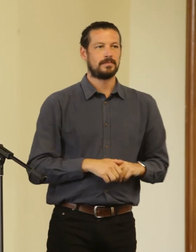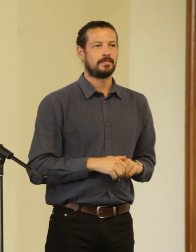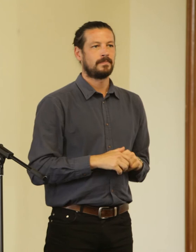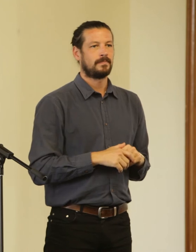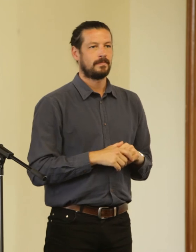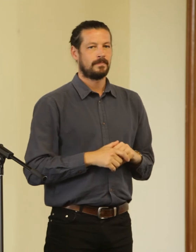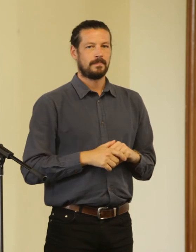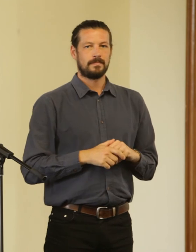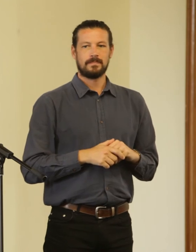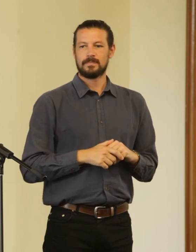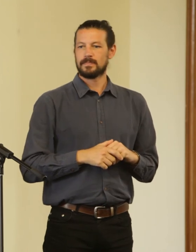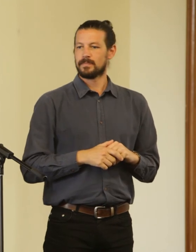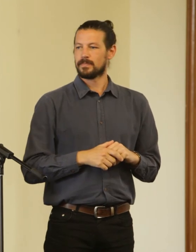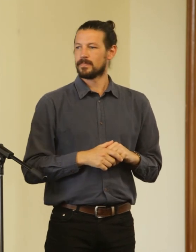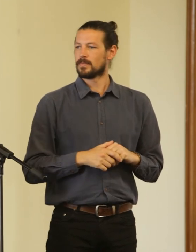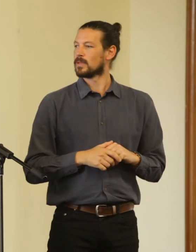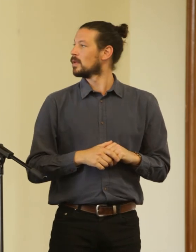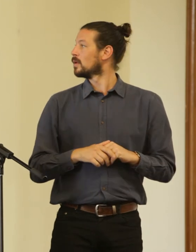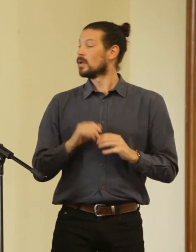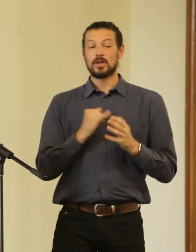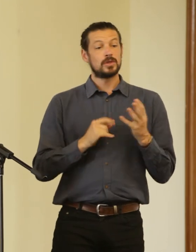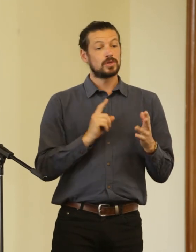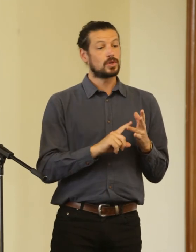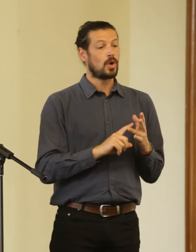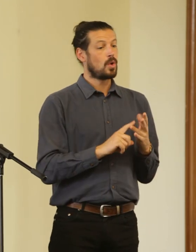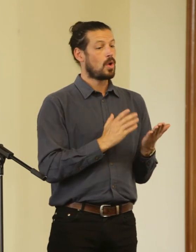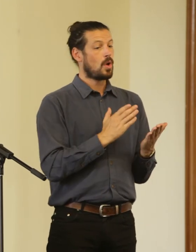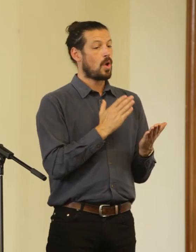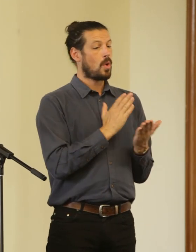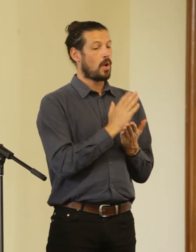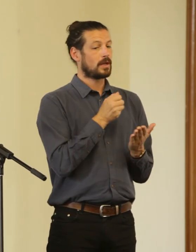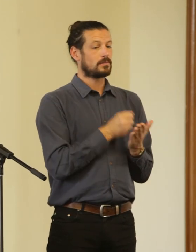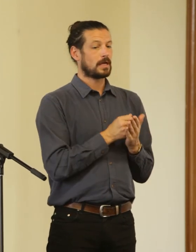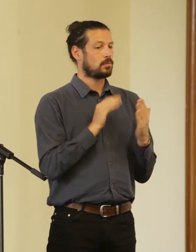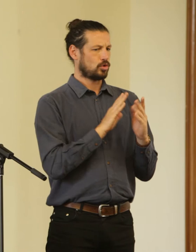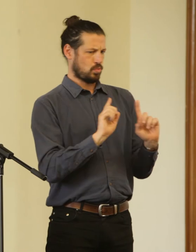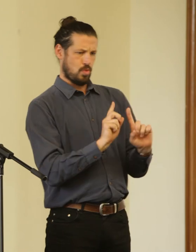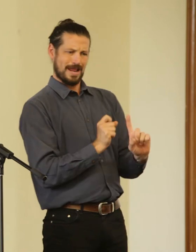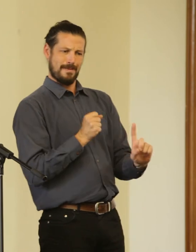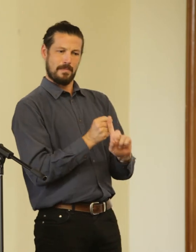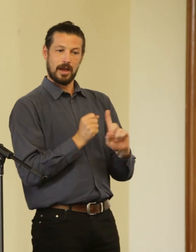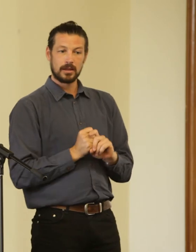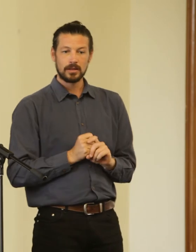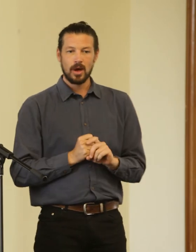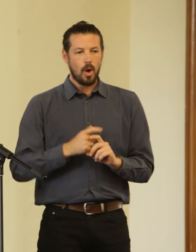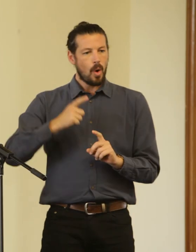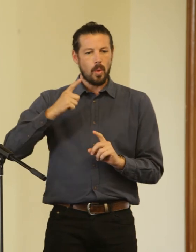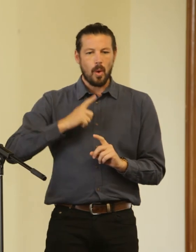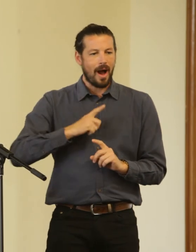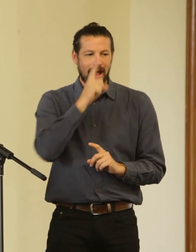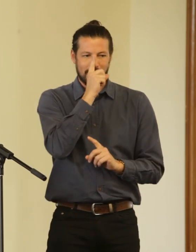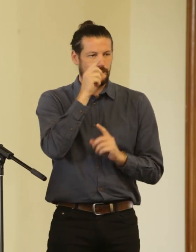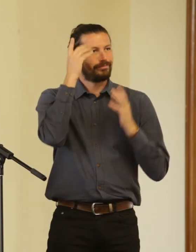And so, what might the impact of a rights-based approach be? Why would practitioners consider it?